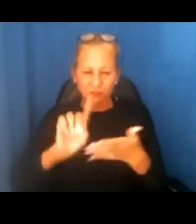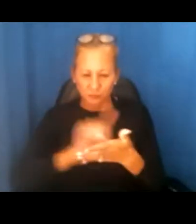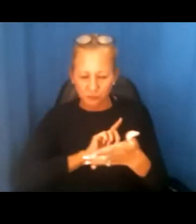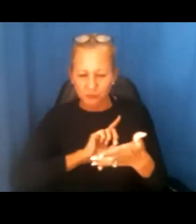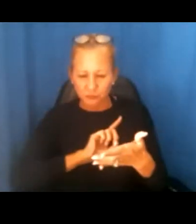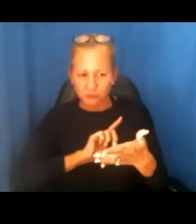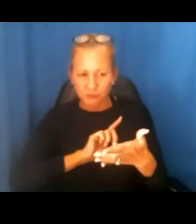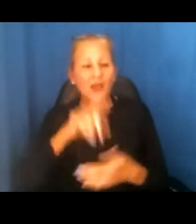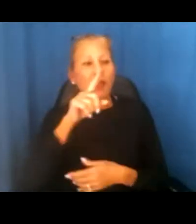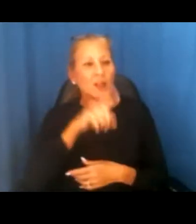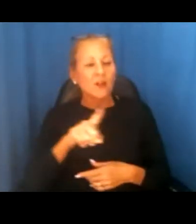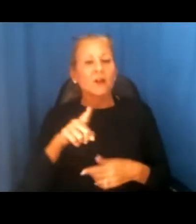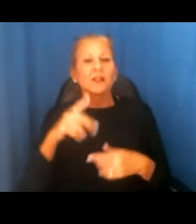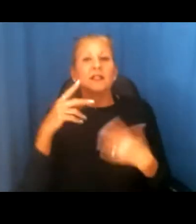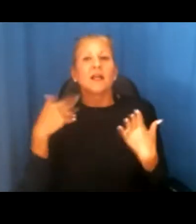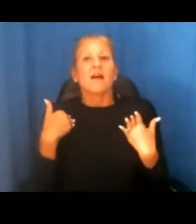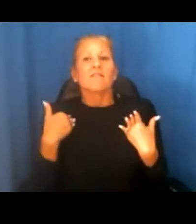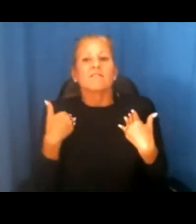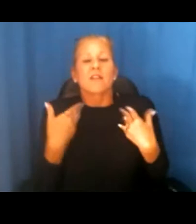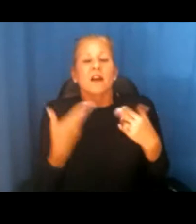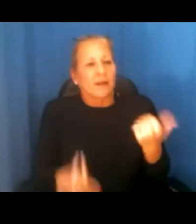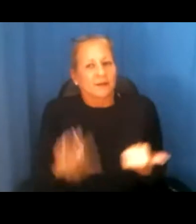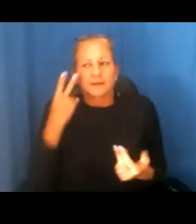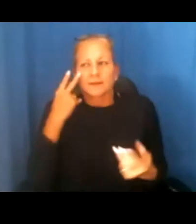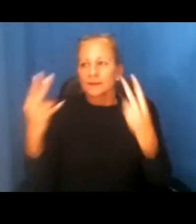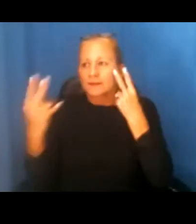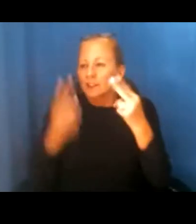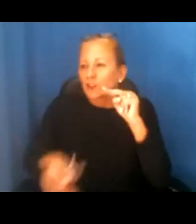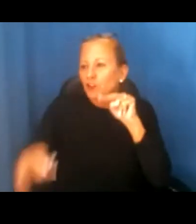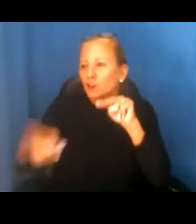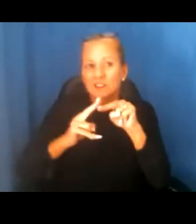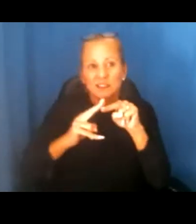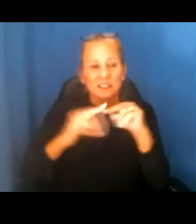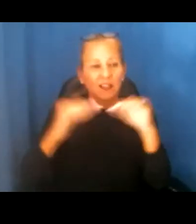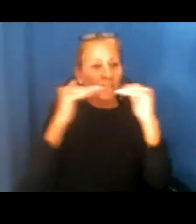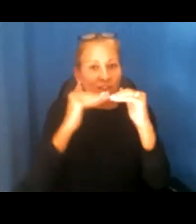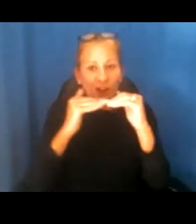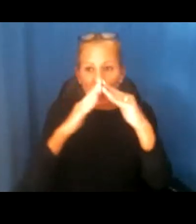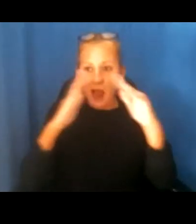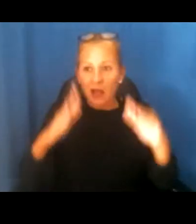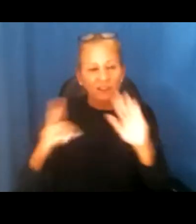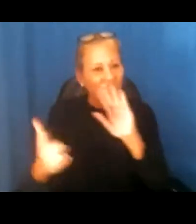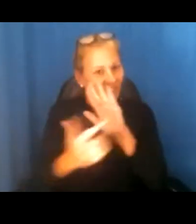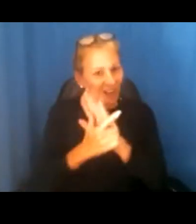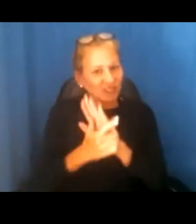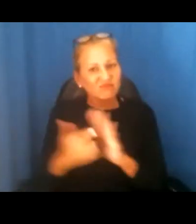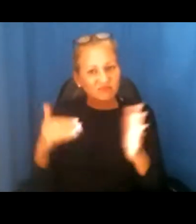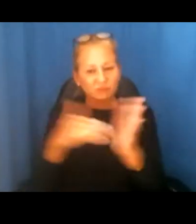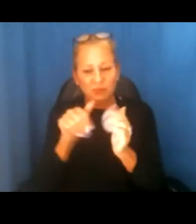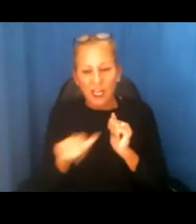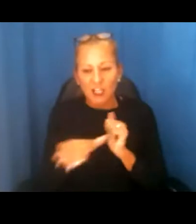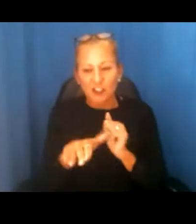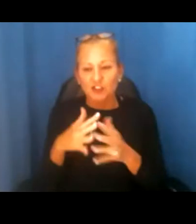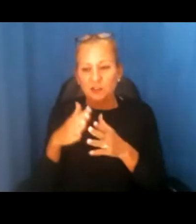there has been an increase in Fair Housing Act violations directed toward Asian Americans